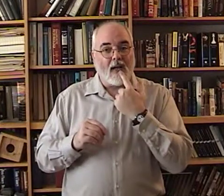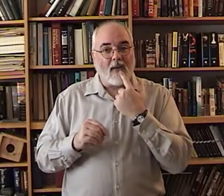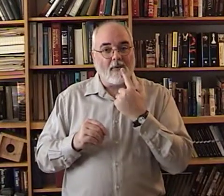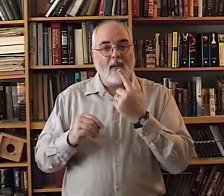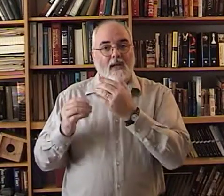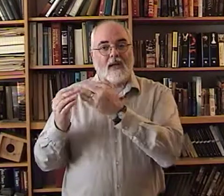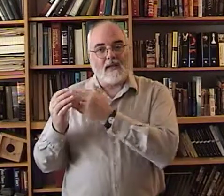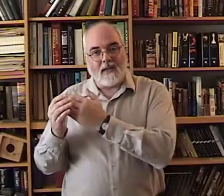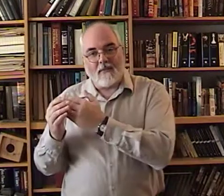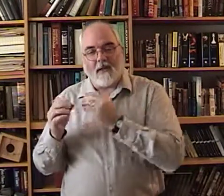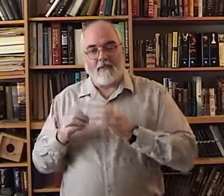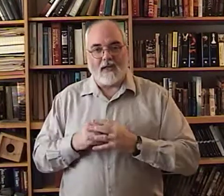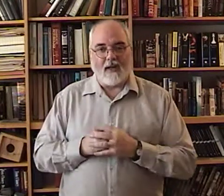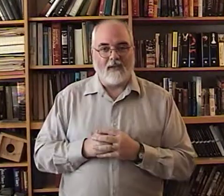am speaking at the same time i'm signing